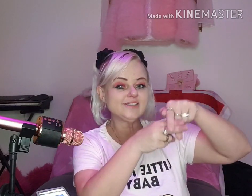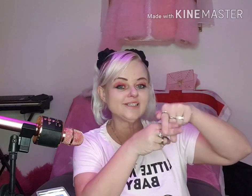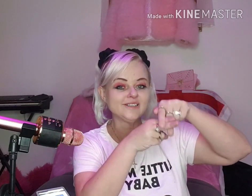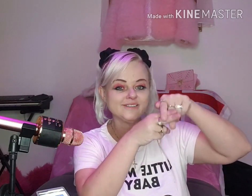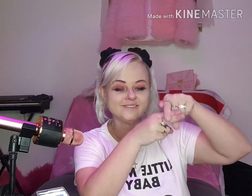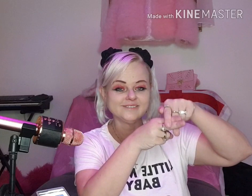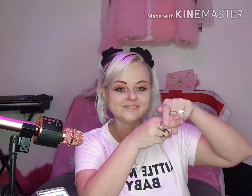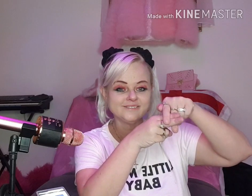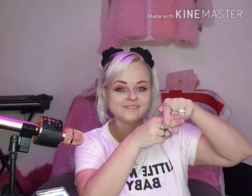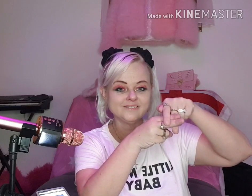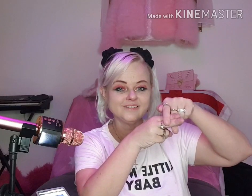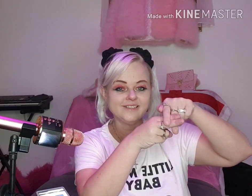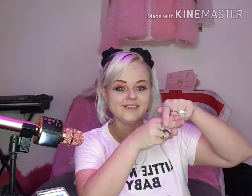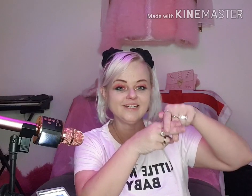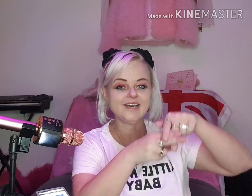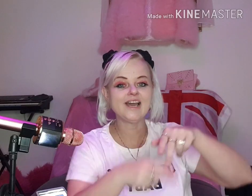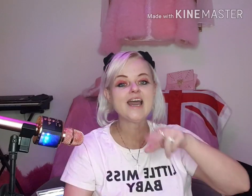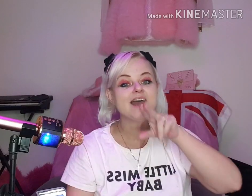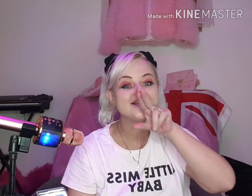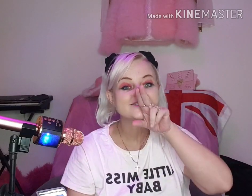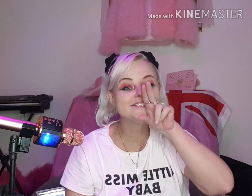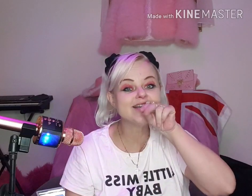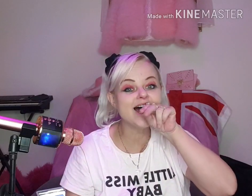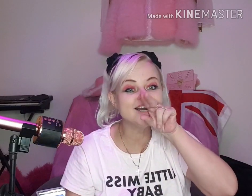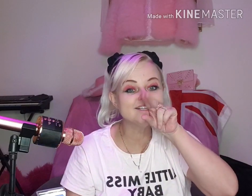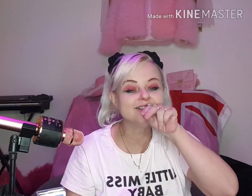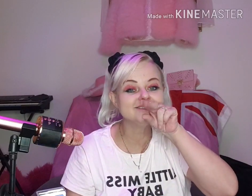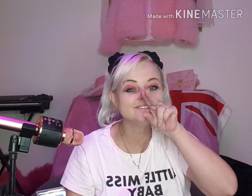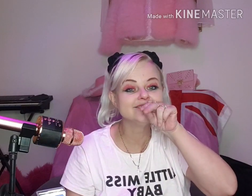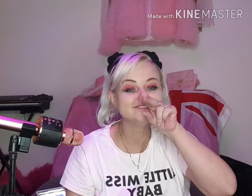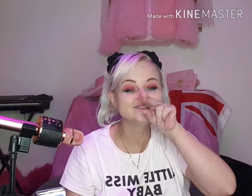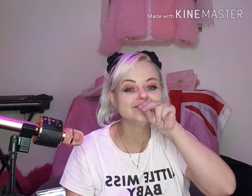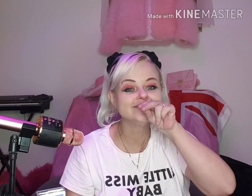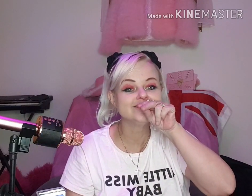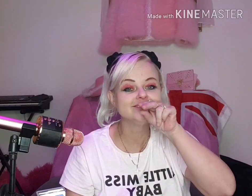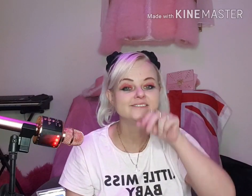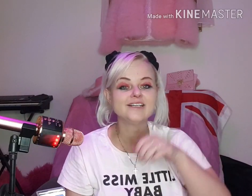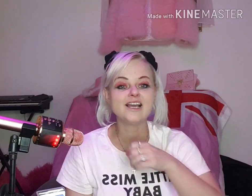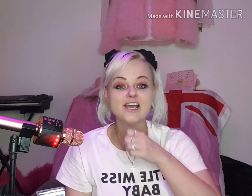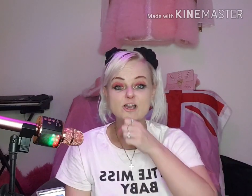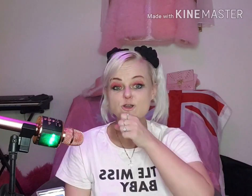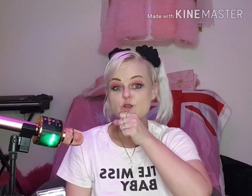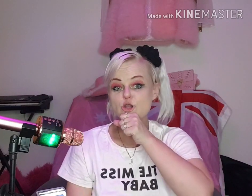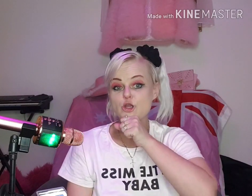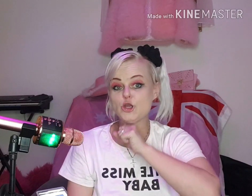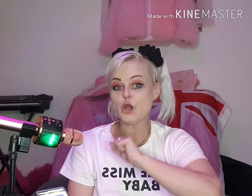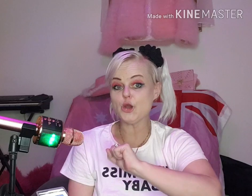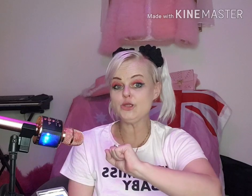duck, goat,